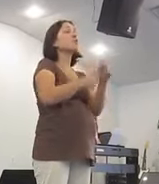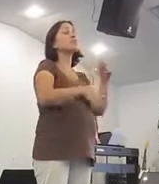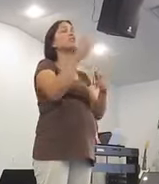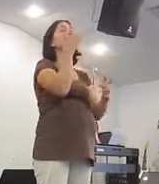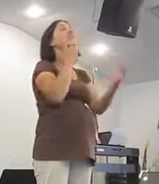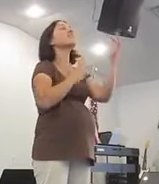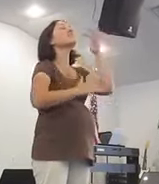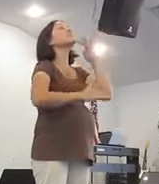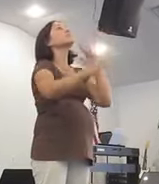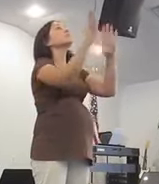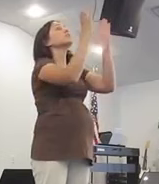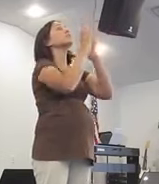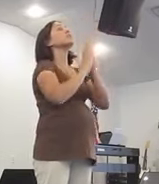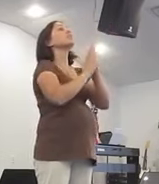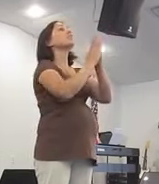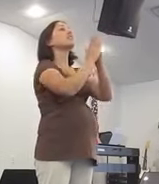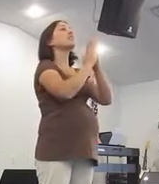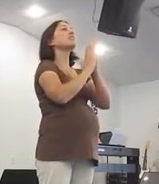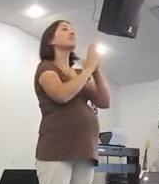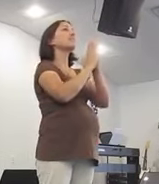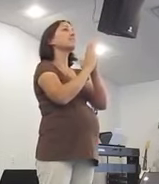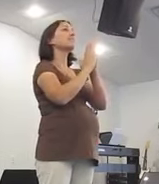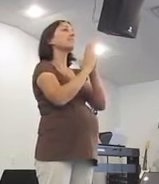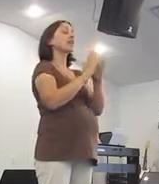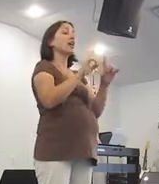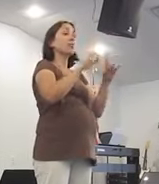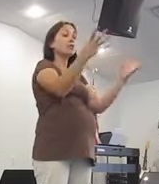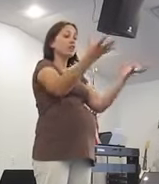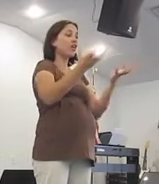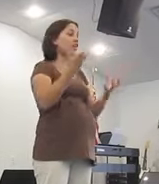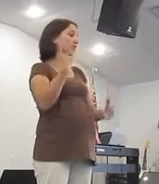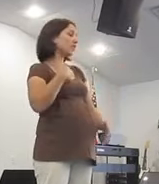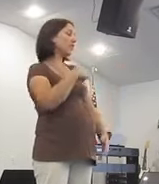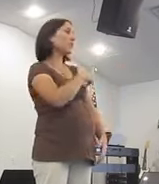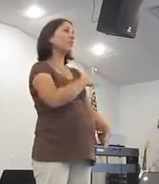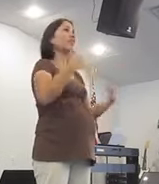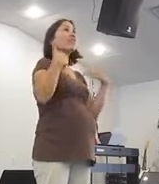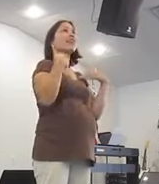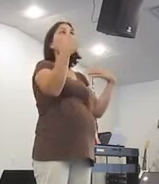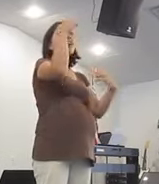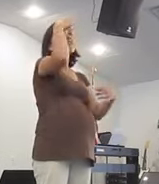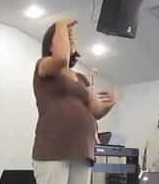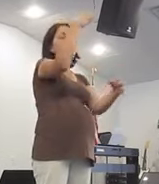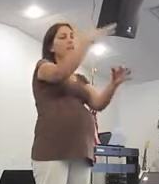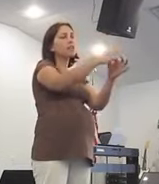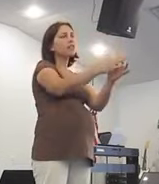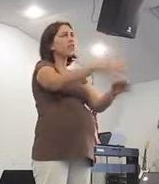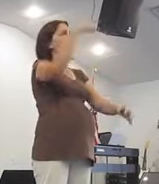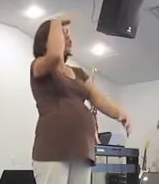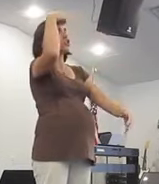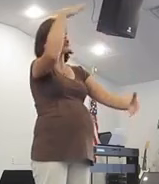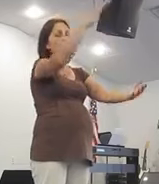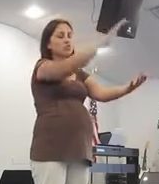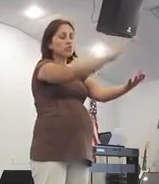each desperate plea And all that we'd have faith to